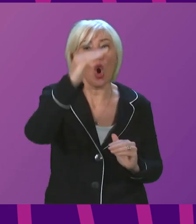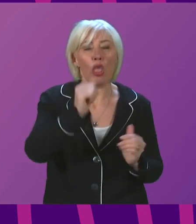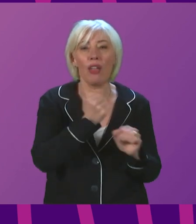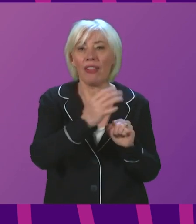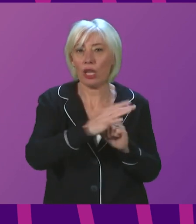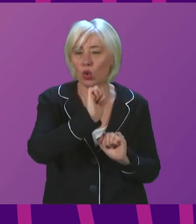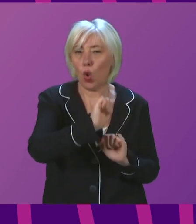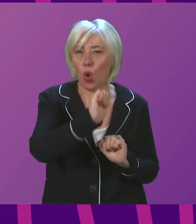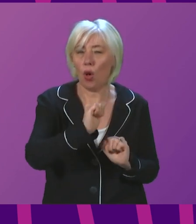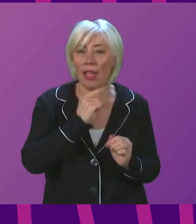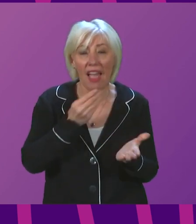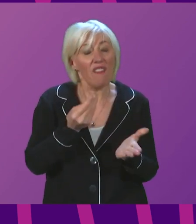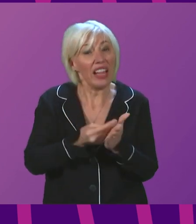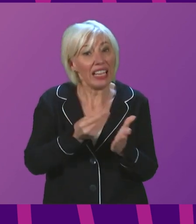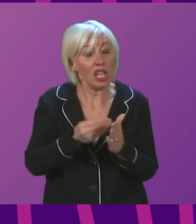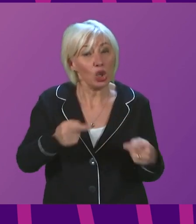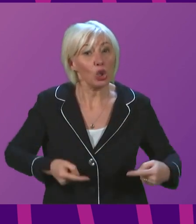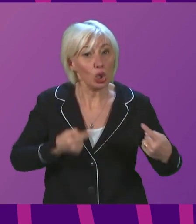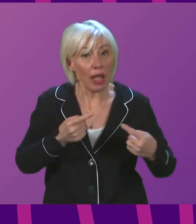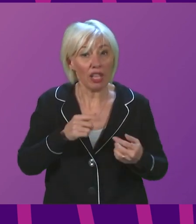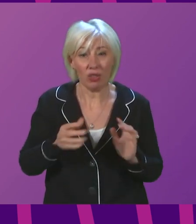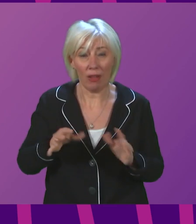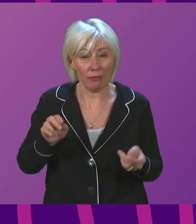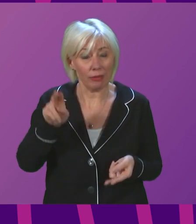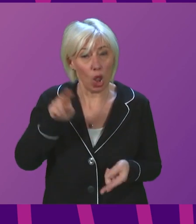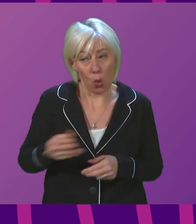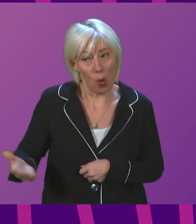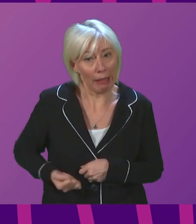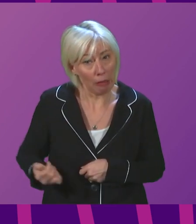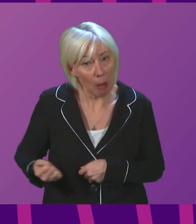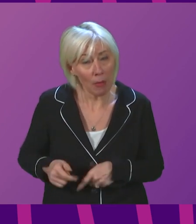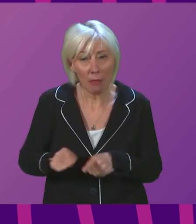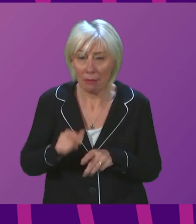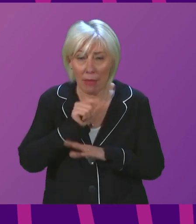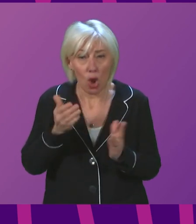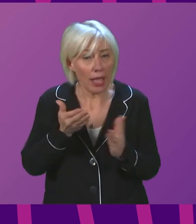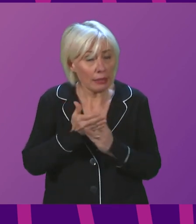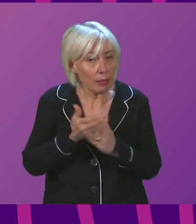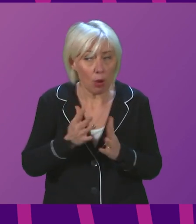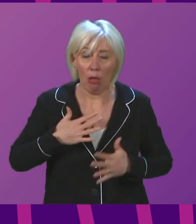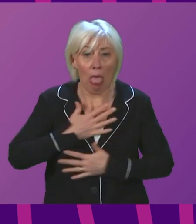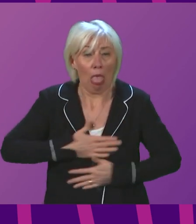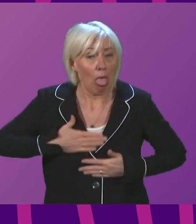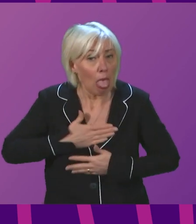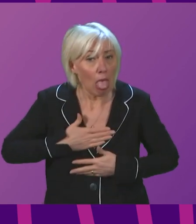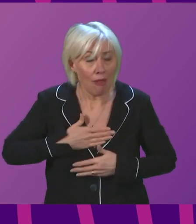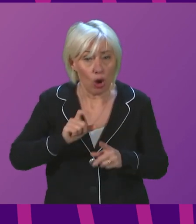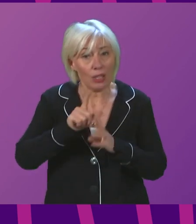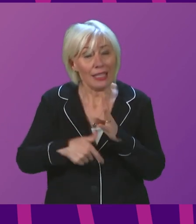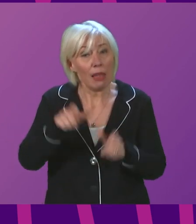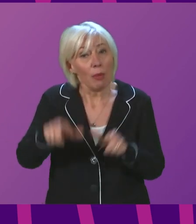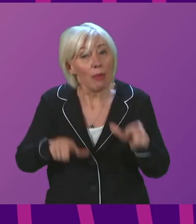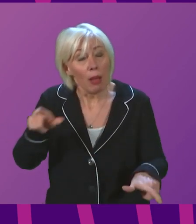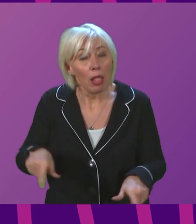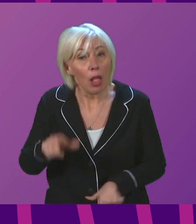poses financial challenges to low-income households, but can also be inaccessible and distressing for some disabled people. One